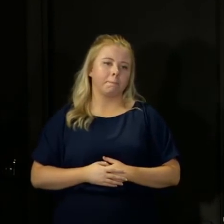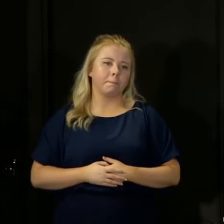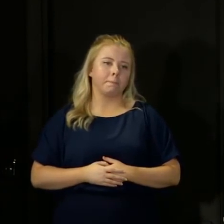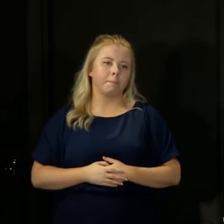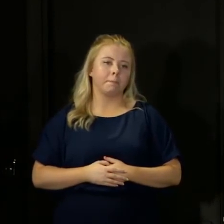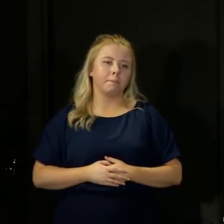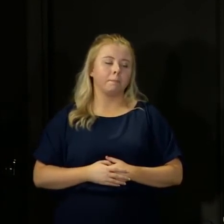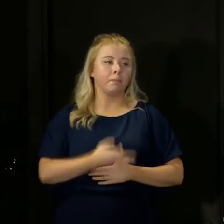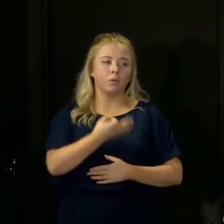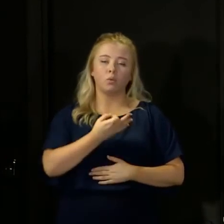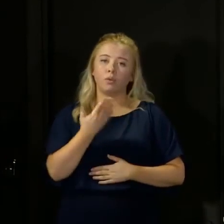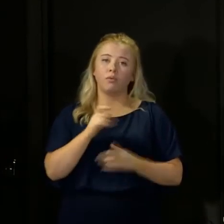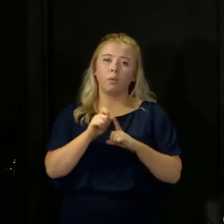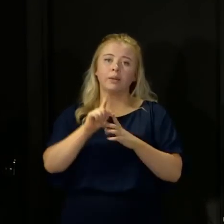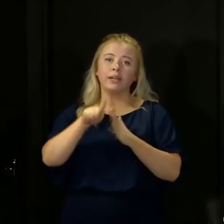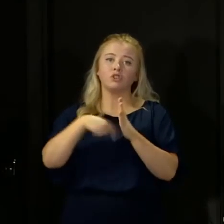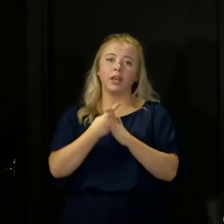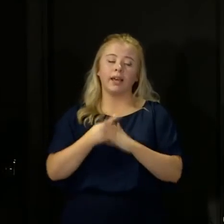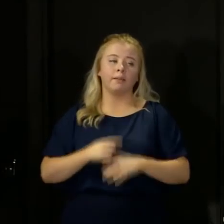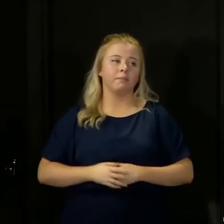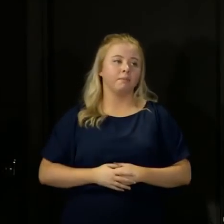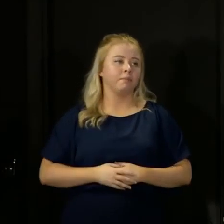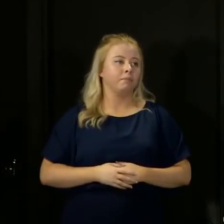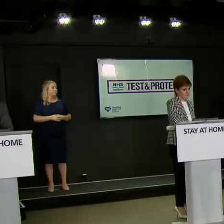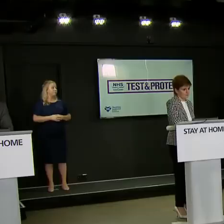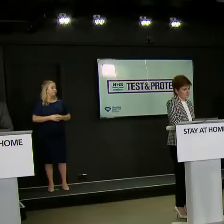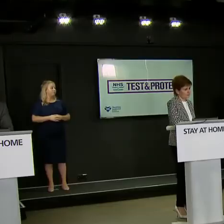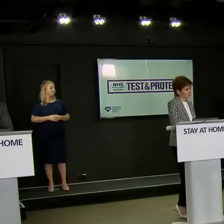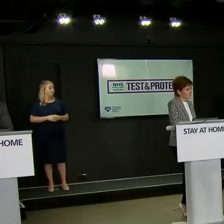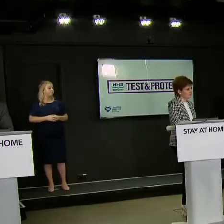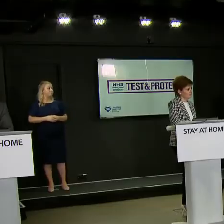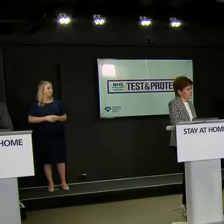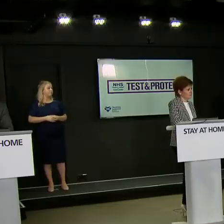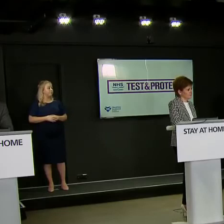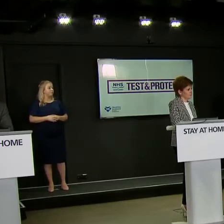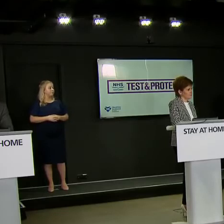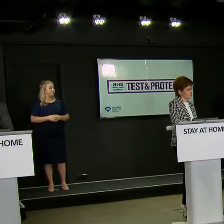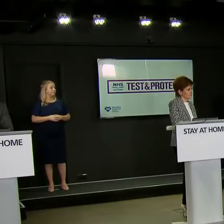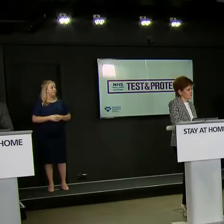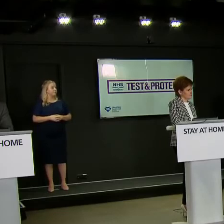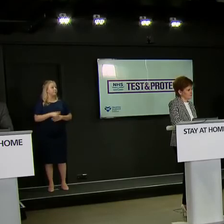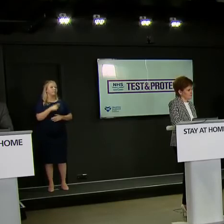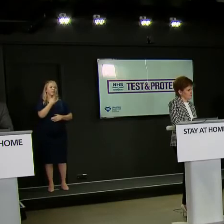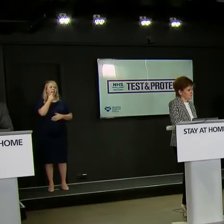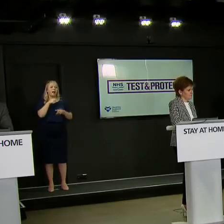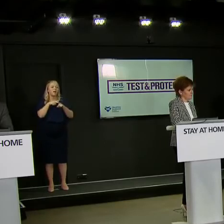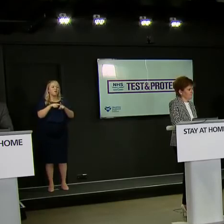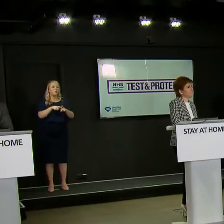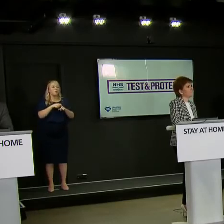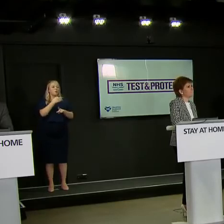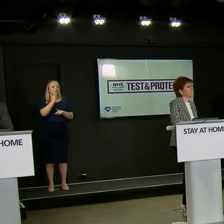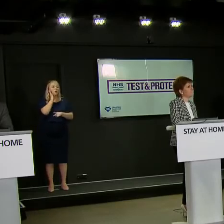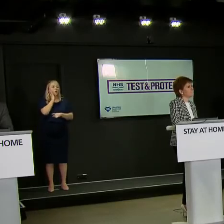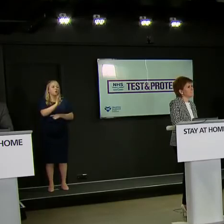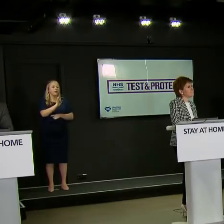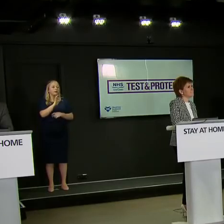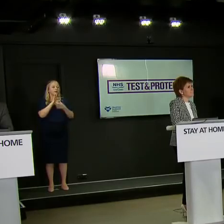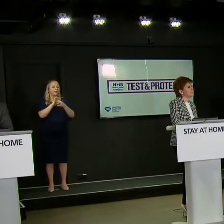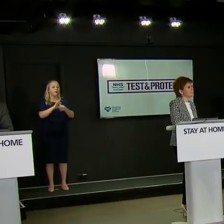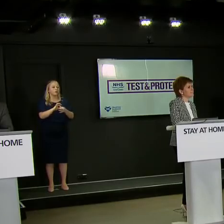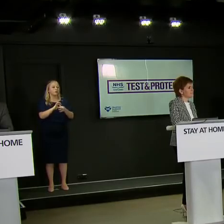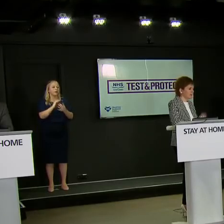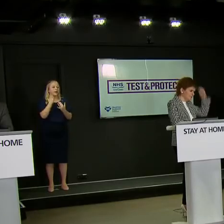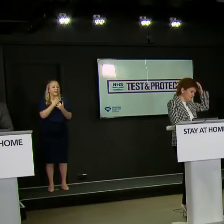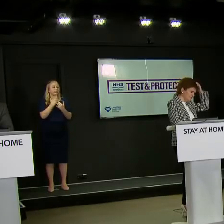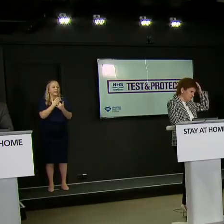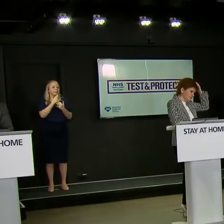Callum Ross from the P&J. Thanks, First Minister. Can I just follow up on the question about locally accessible